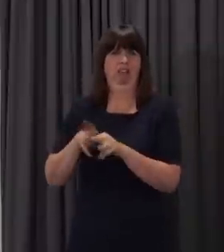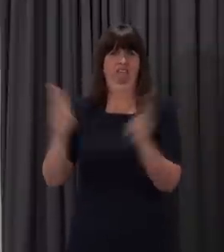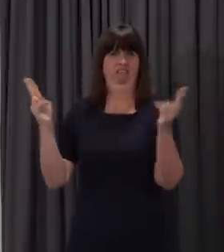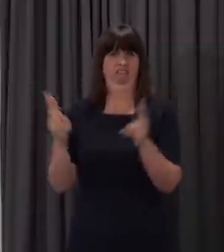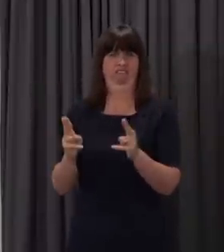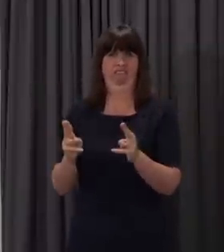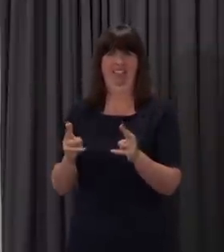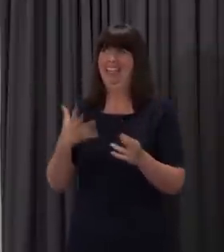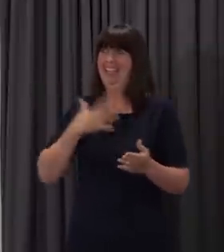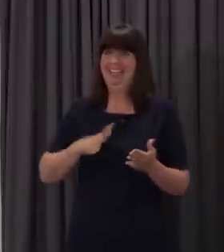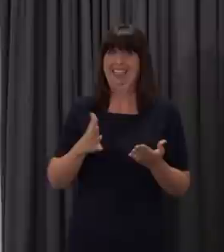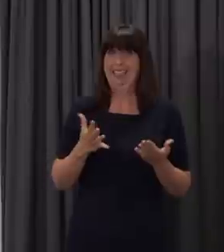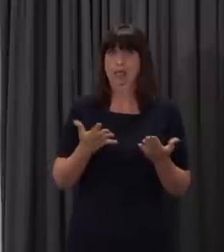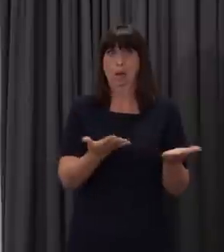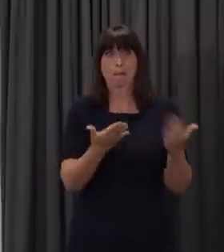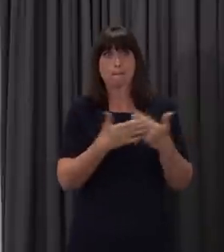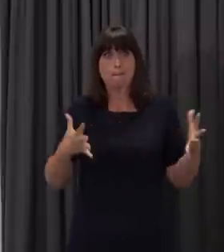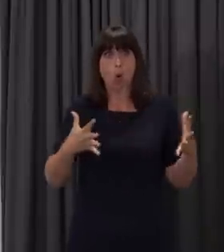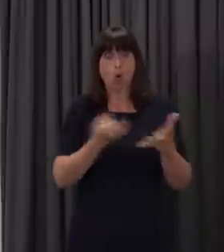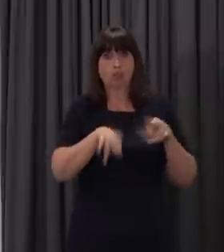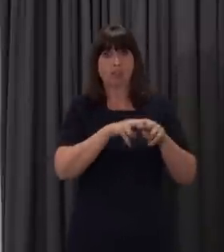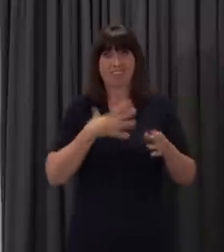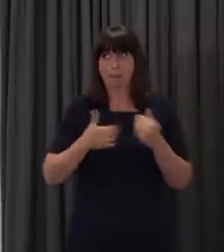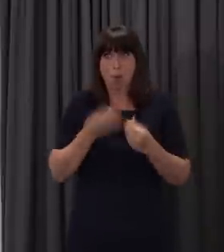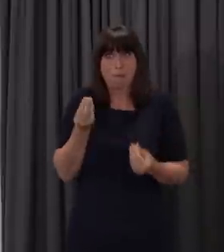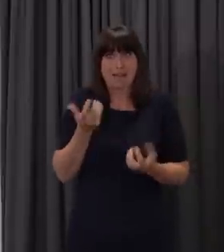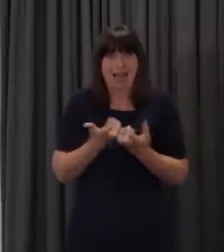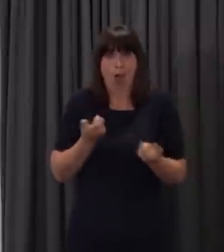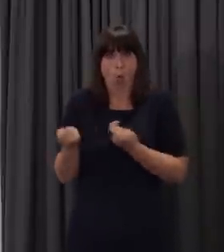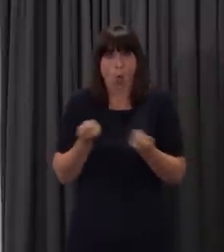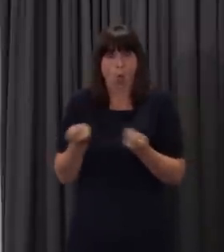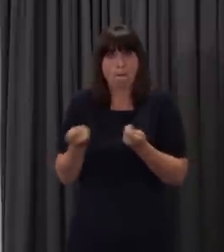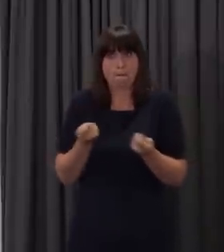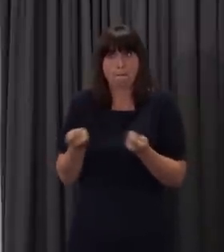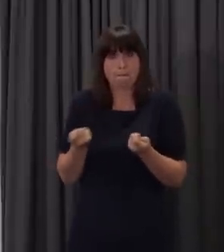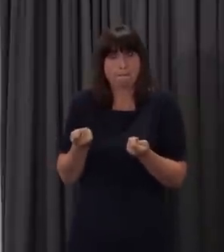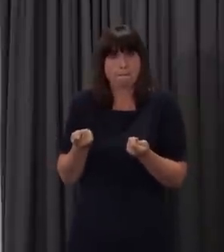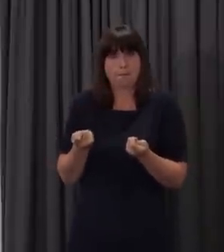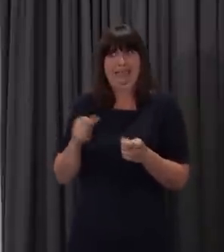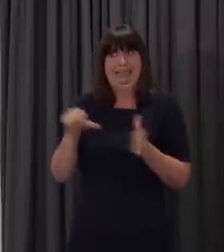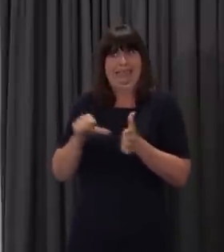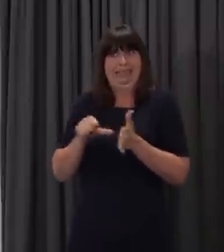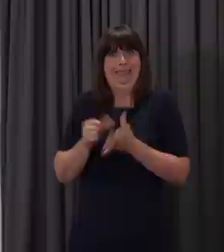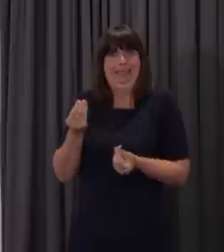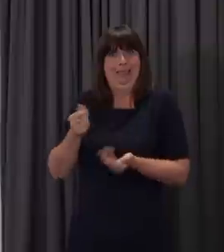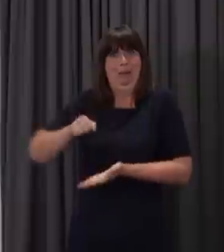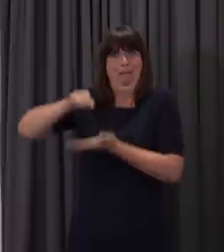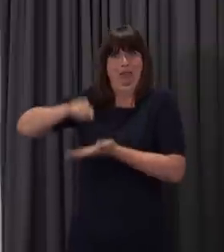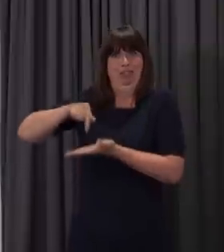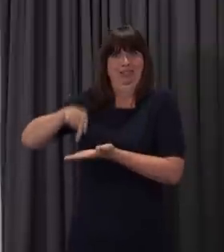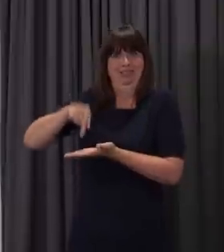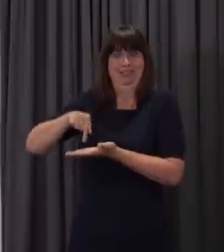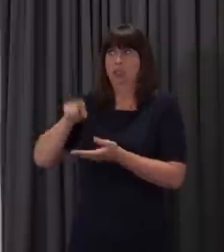anything they're going to need more staff and more funding to cope with what's about to come. So what extra